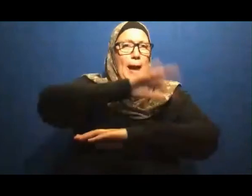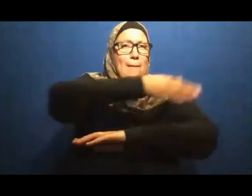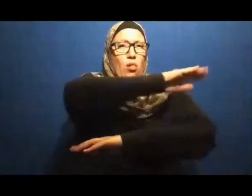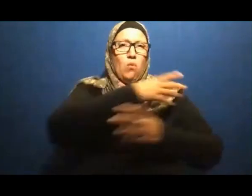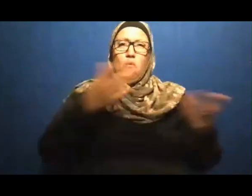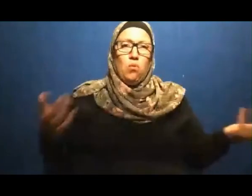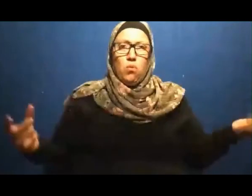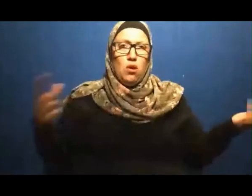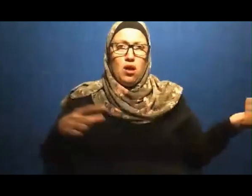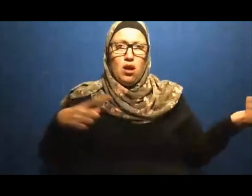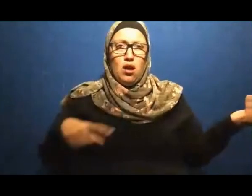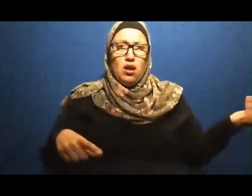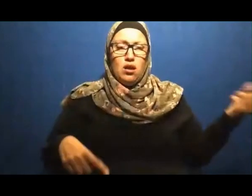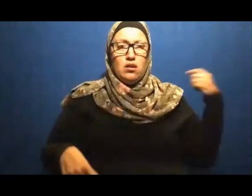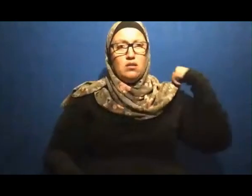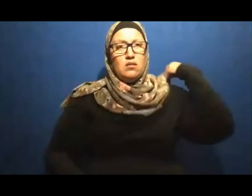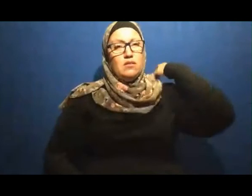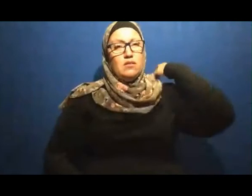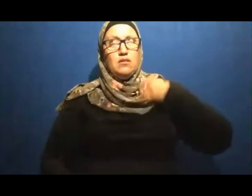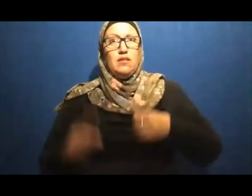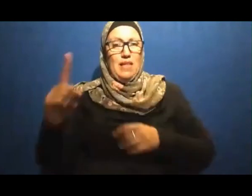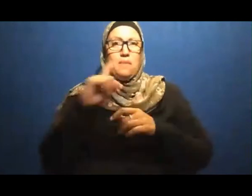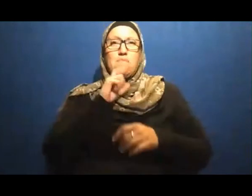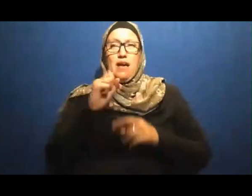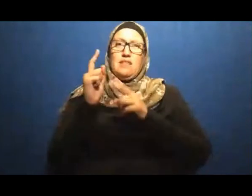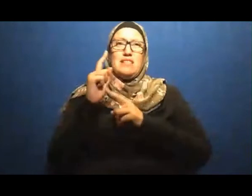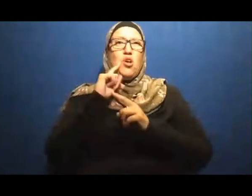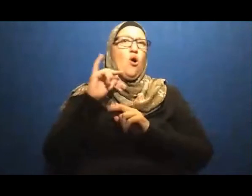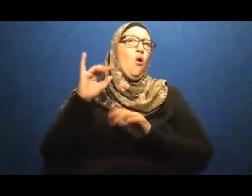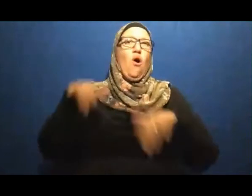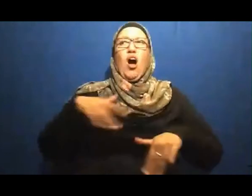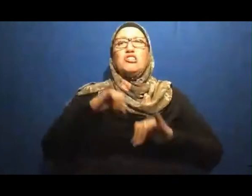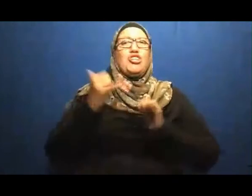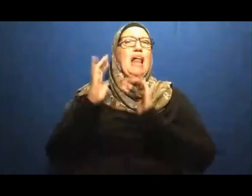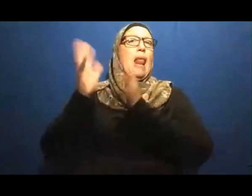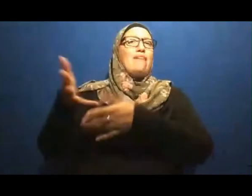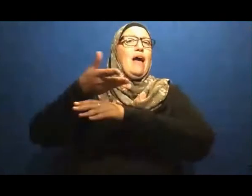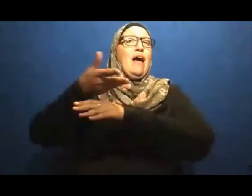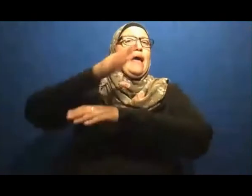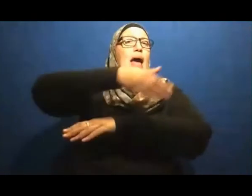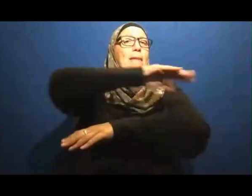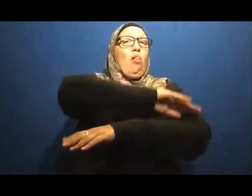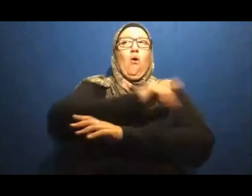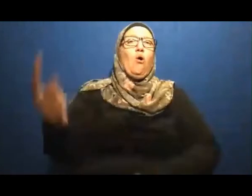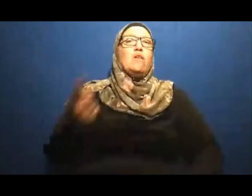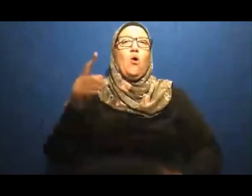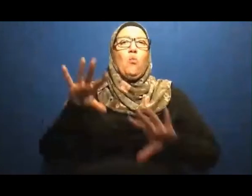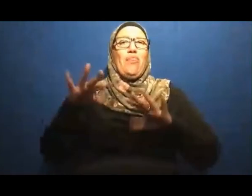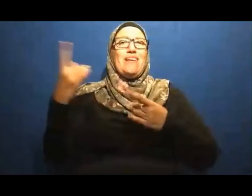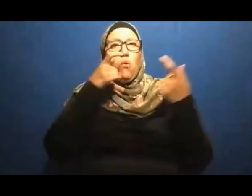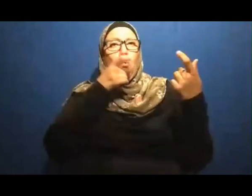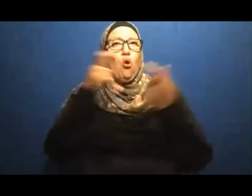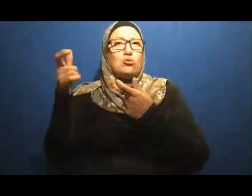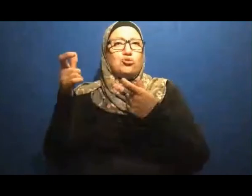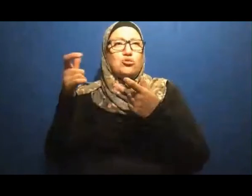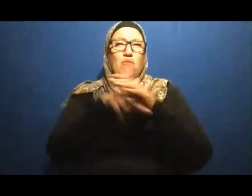See The Messenger Of God I Just Left My Camel Unattended The Prophet Said You Didn't Shuttle You Didn't Hobble Your